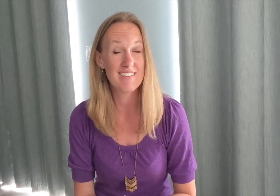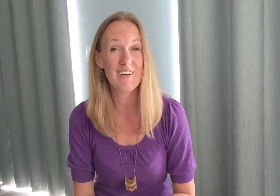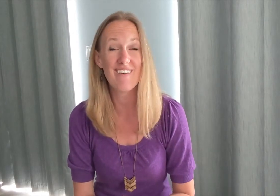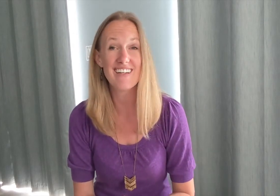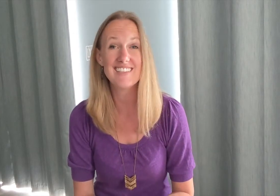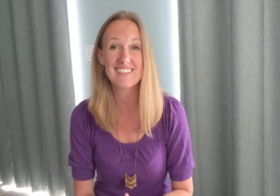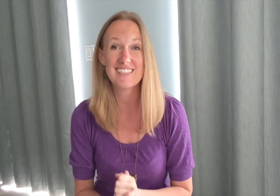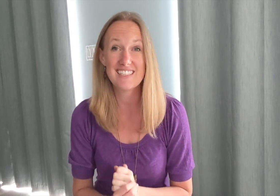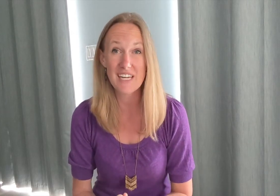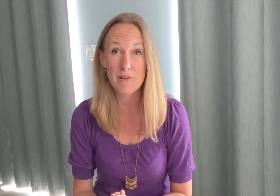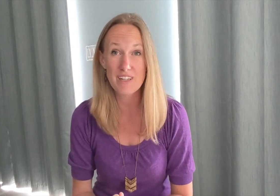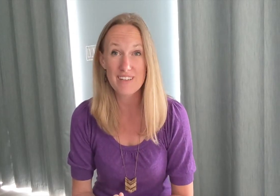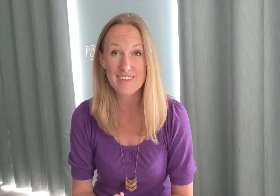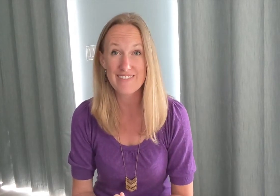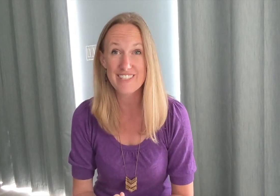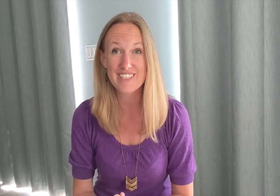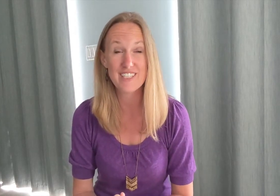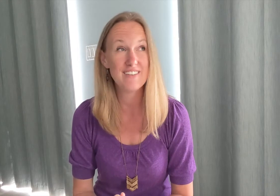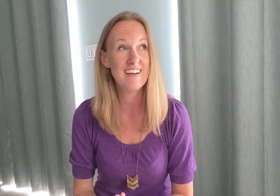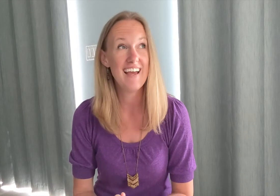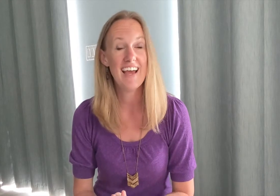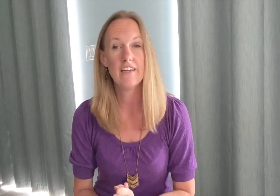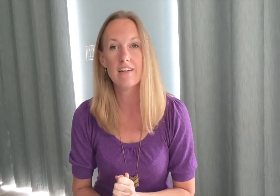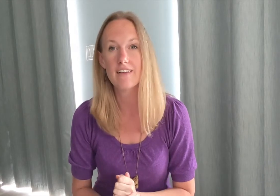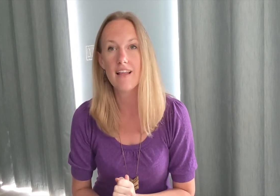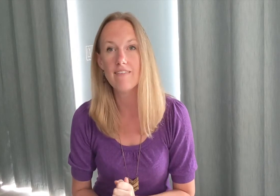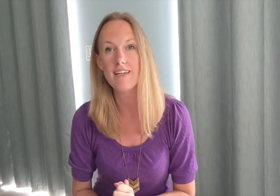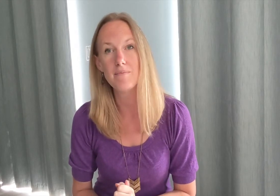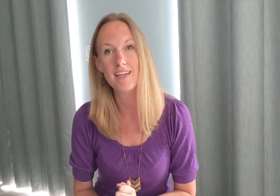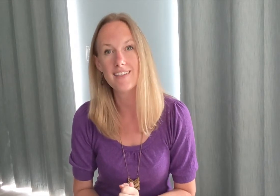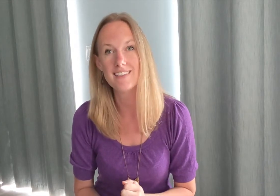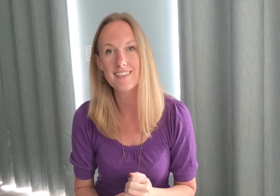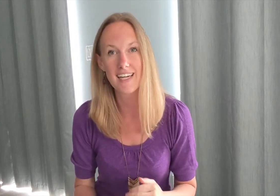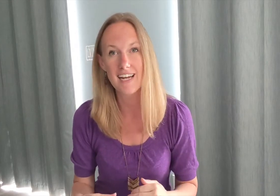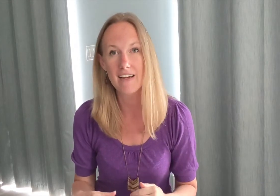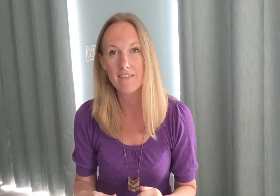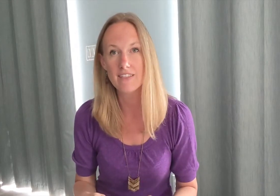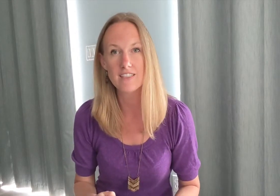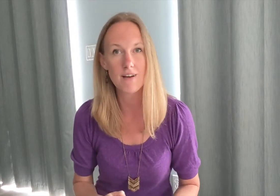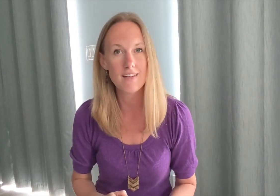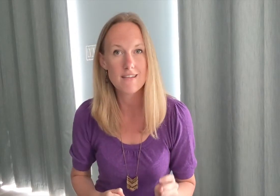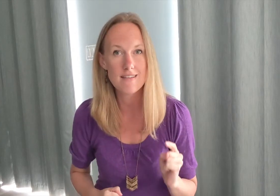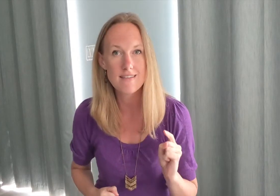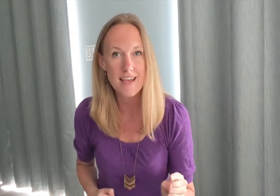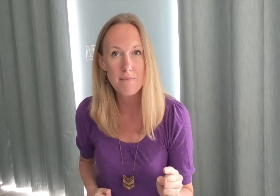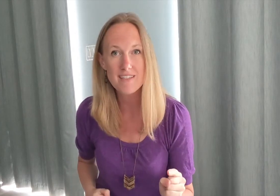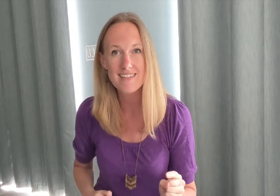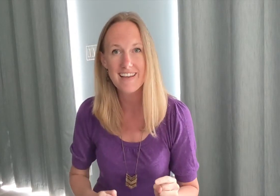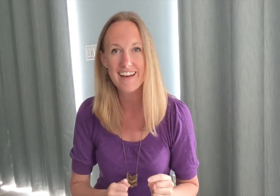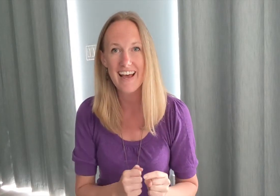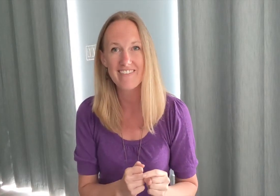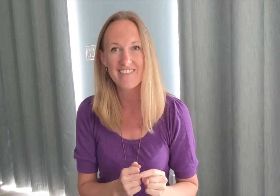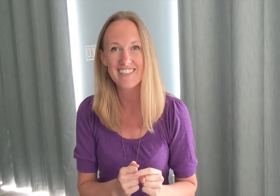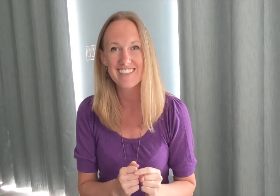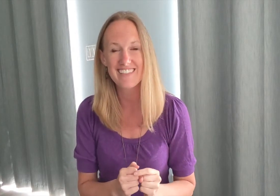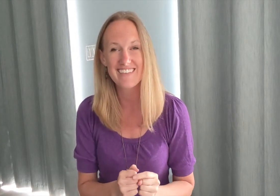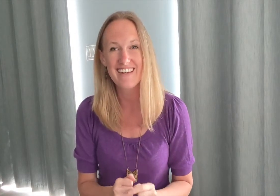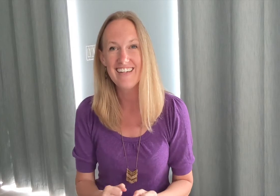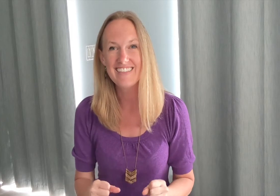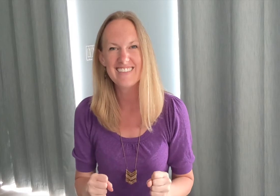the chorus, and today we're gonna learn verse two. And you're gonna love it because the second half of verse one is the same as the second half of verse two. So